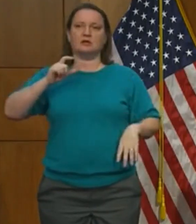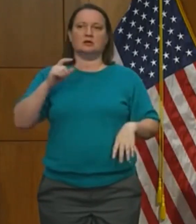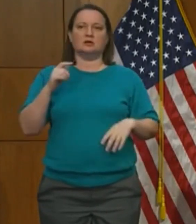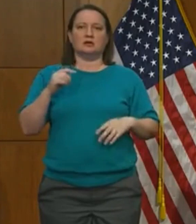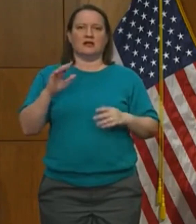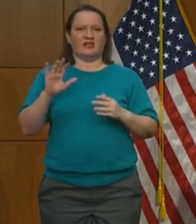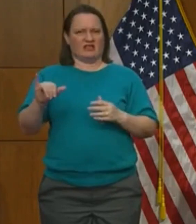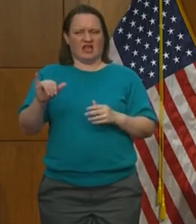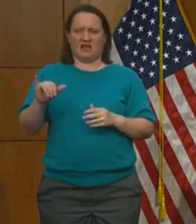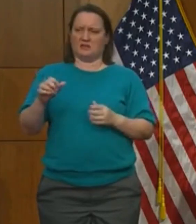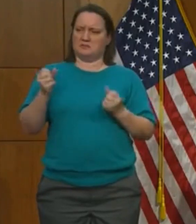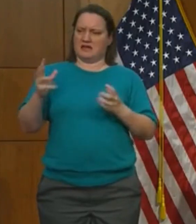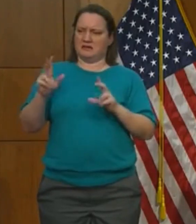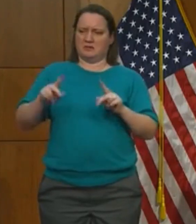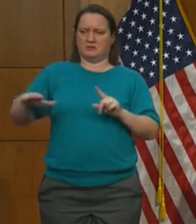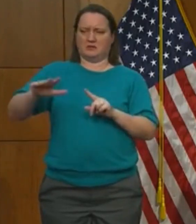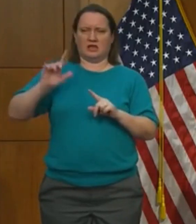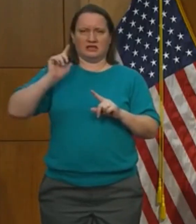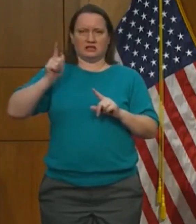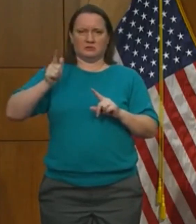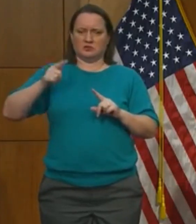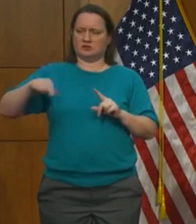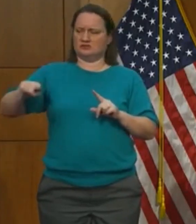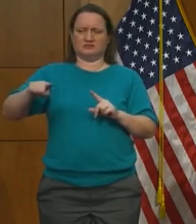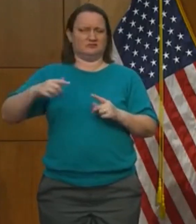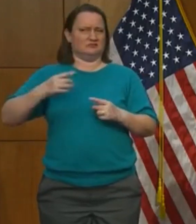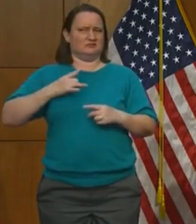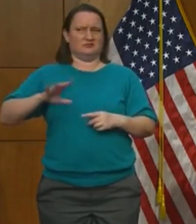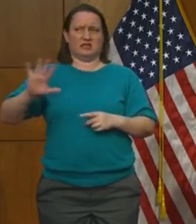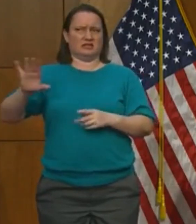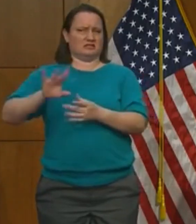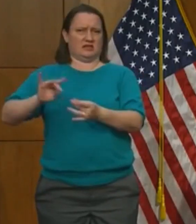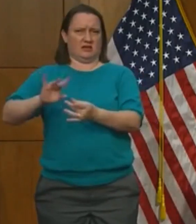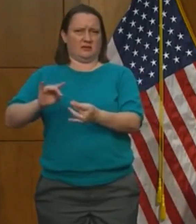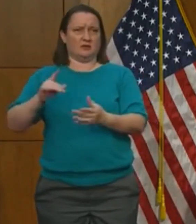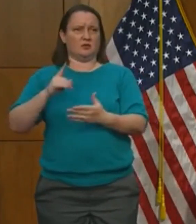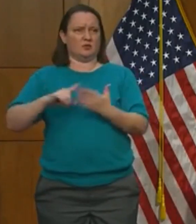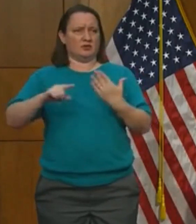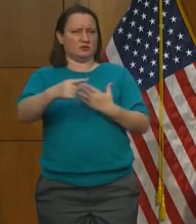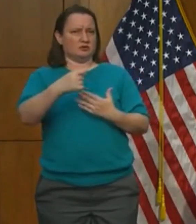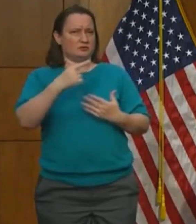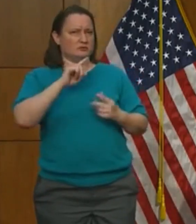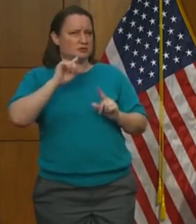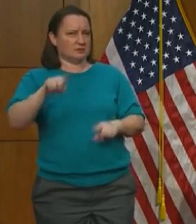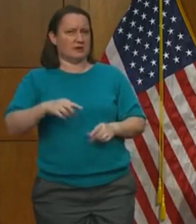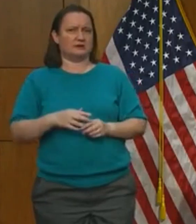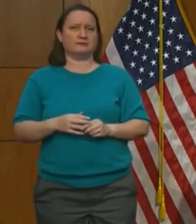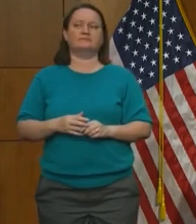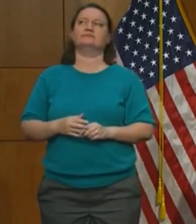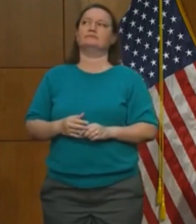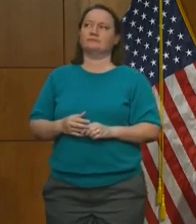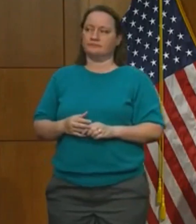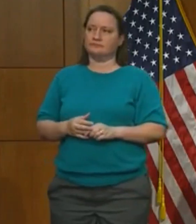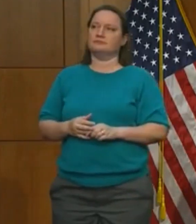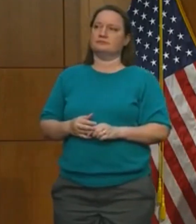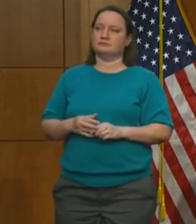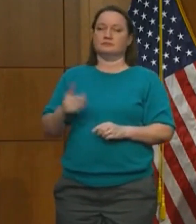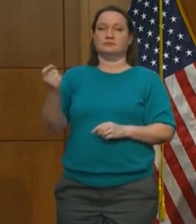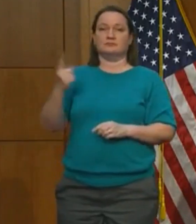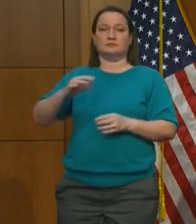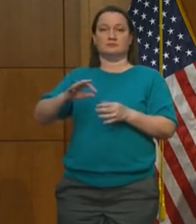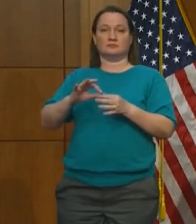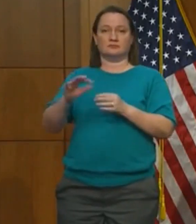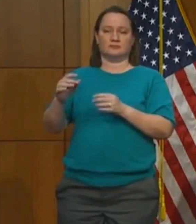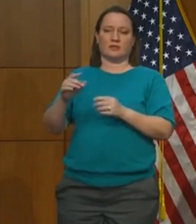the protesters upset with the tweet? The question was about a tweet that came from the president of Liberty